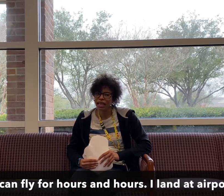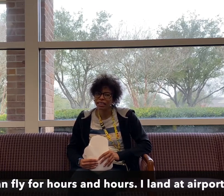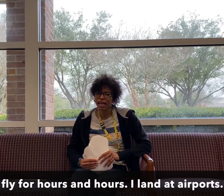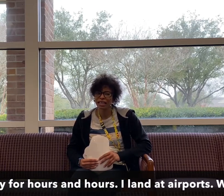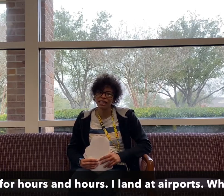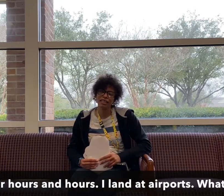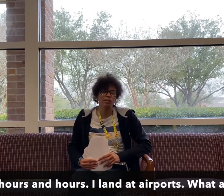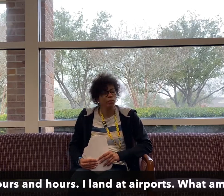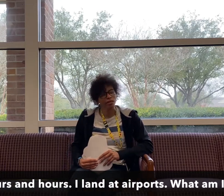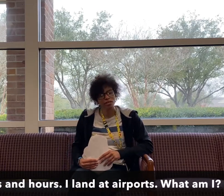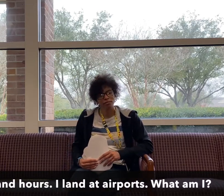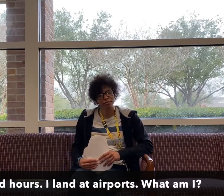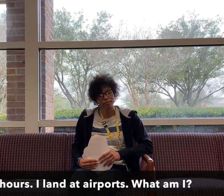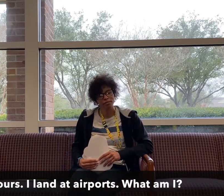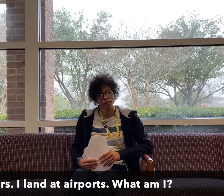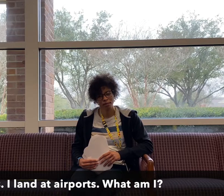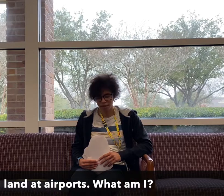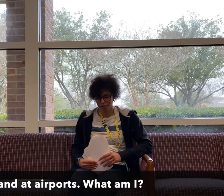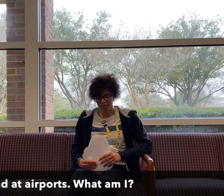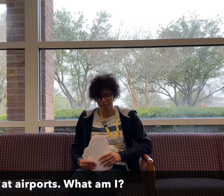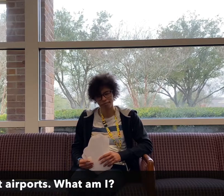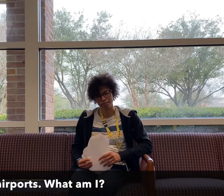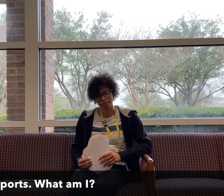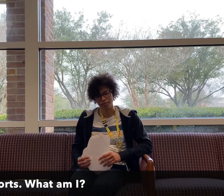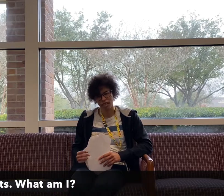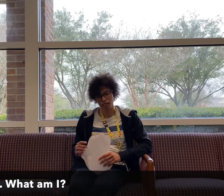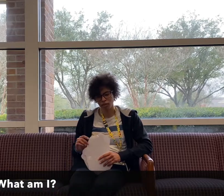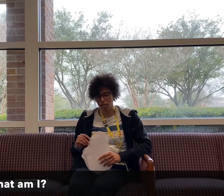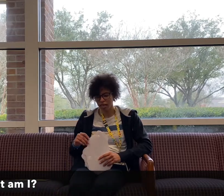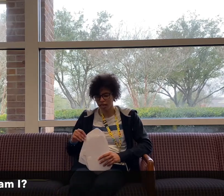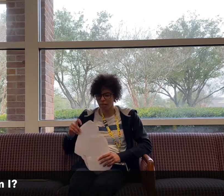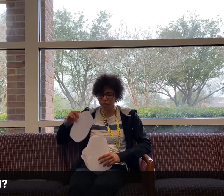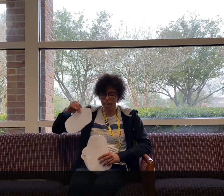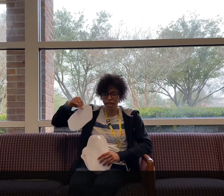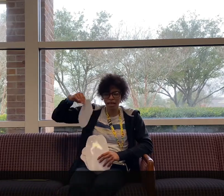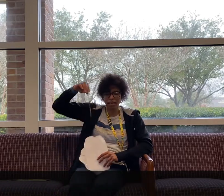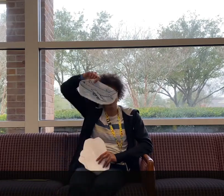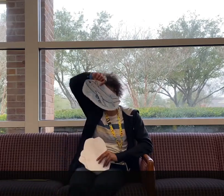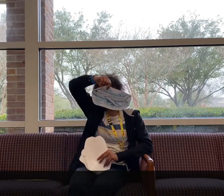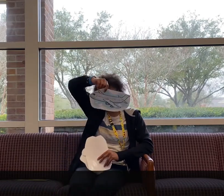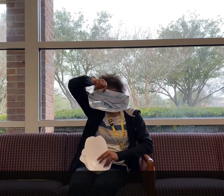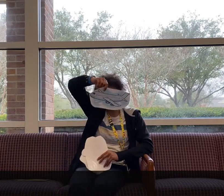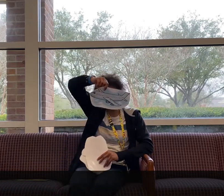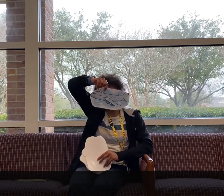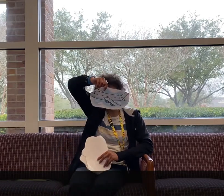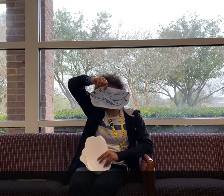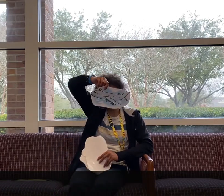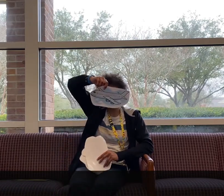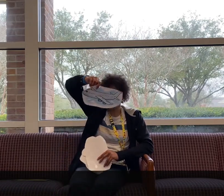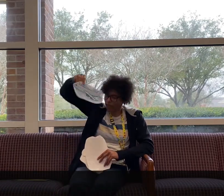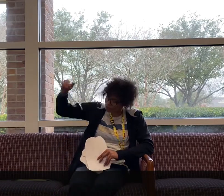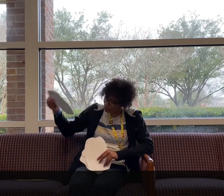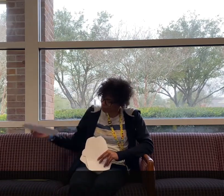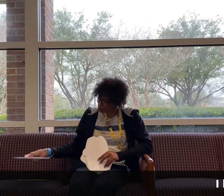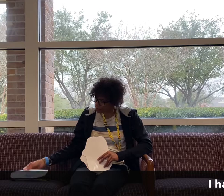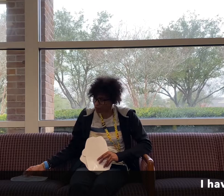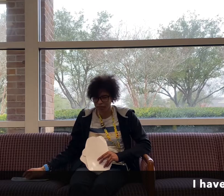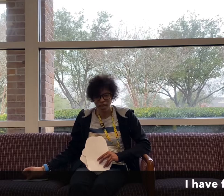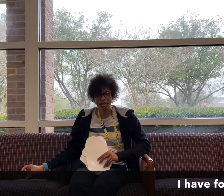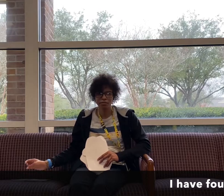I landed airports. What am I? If you said an airplane, I am an airplane. Awesome.